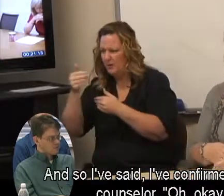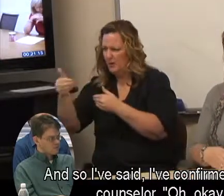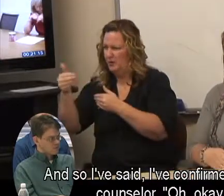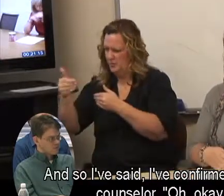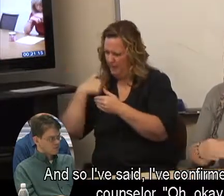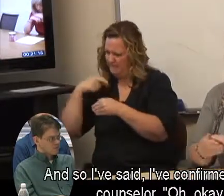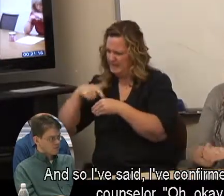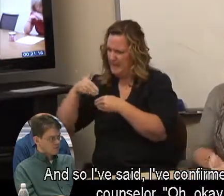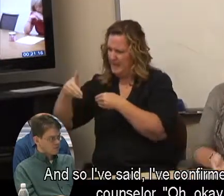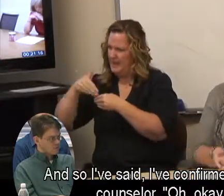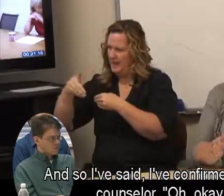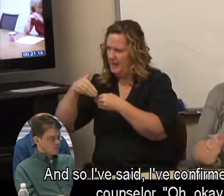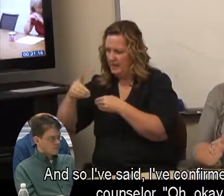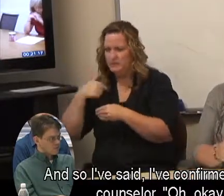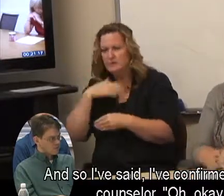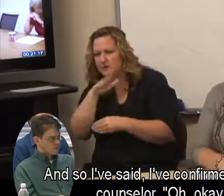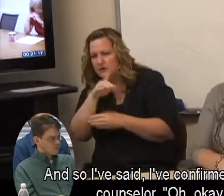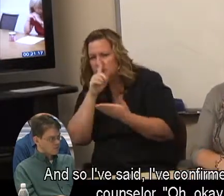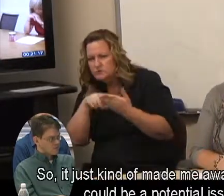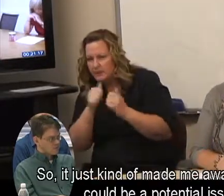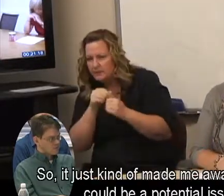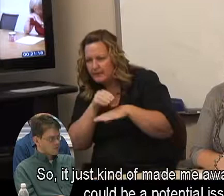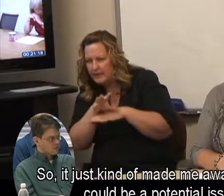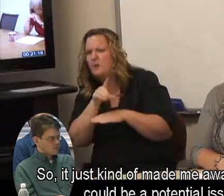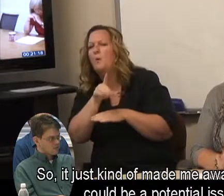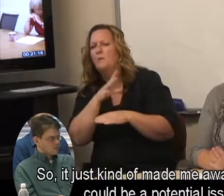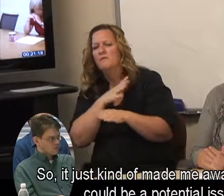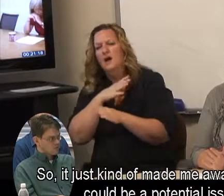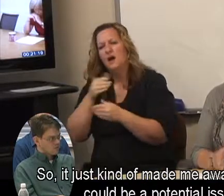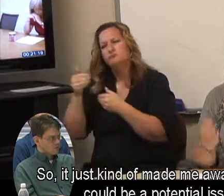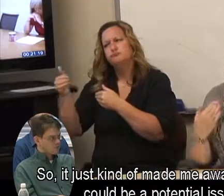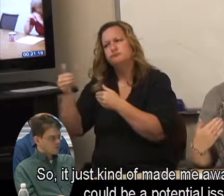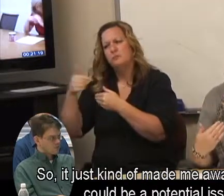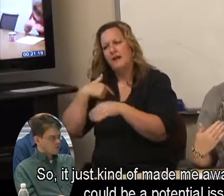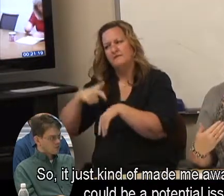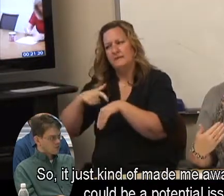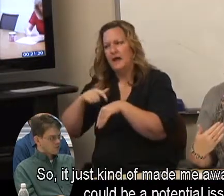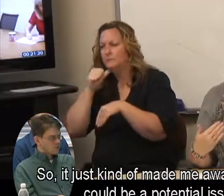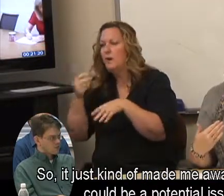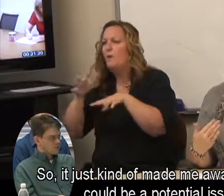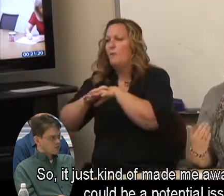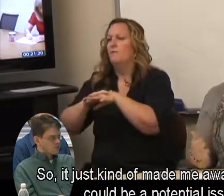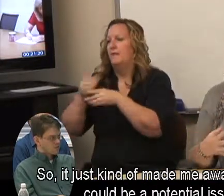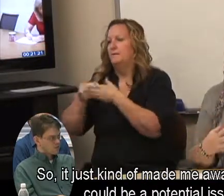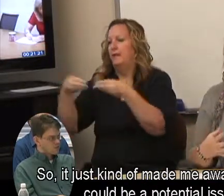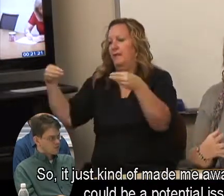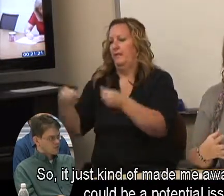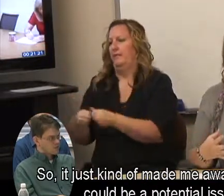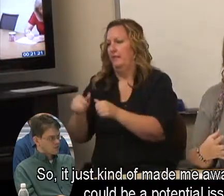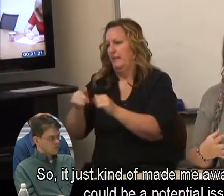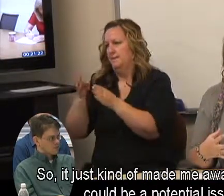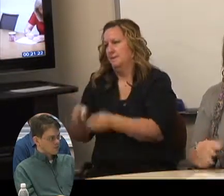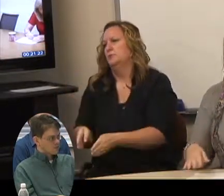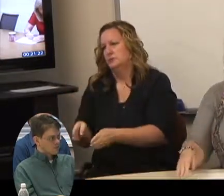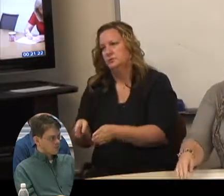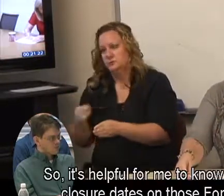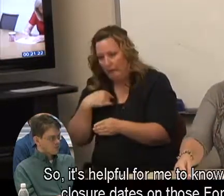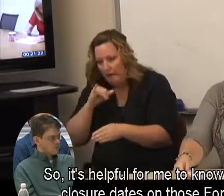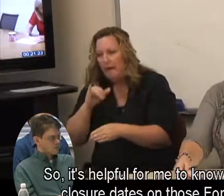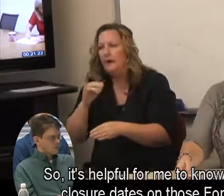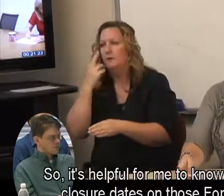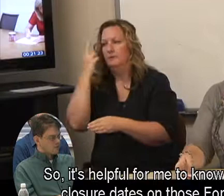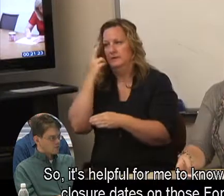said, hey, I confirmed with the counselor, oh, okay. So it just kind of made me aware that that could be a potential issue.